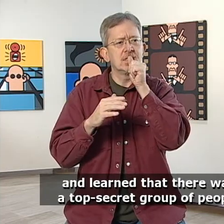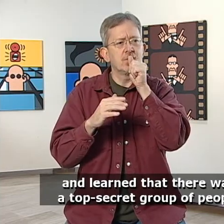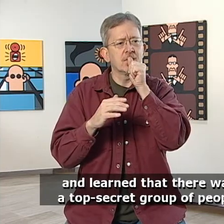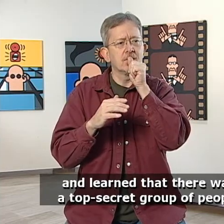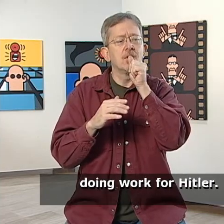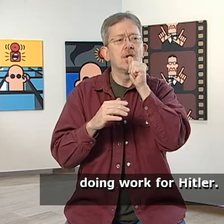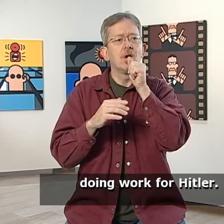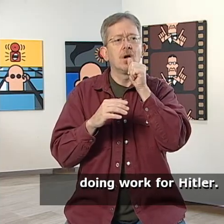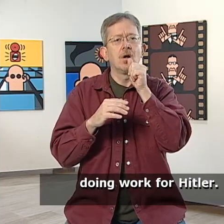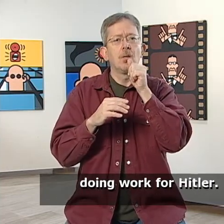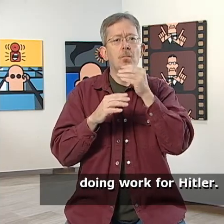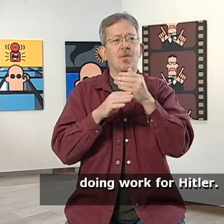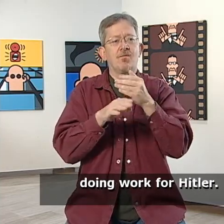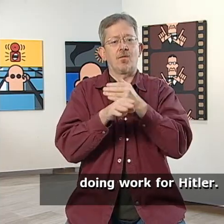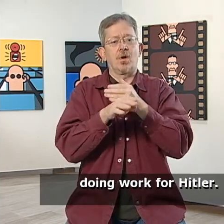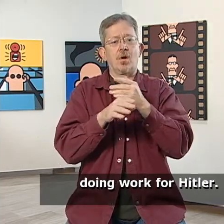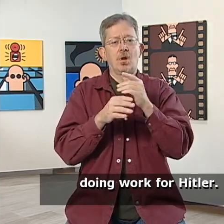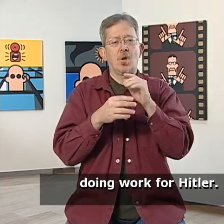people doing work for Hitler.